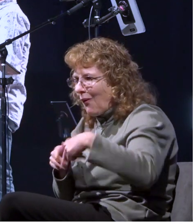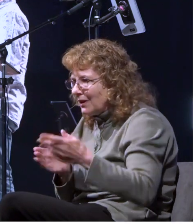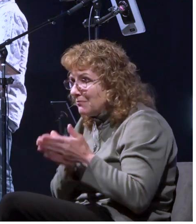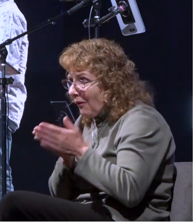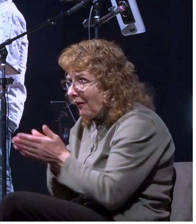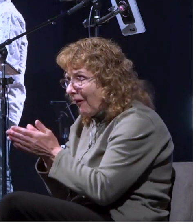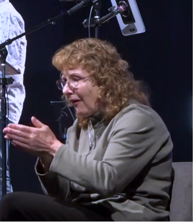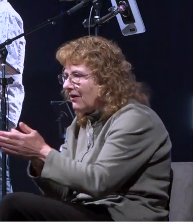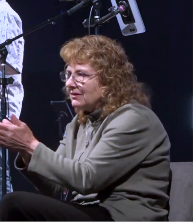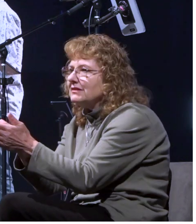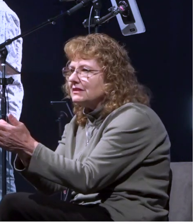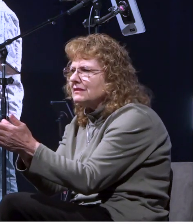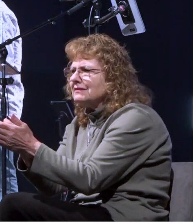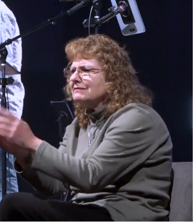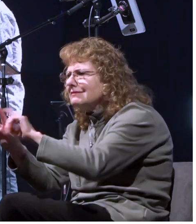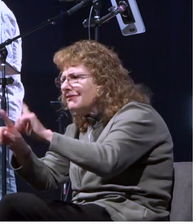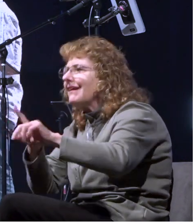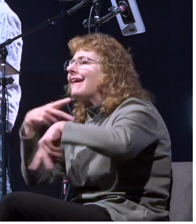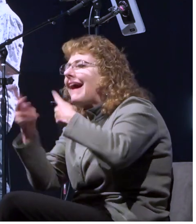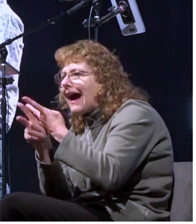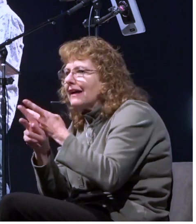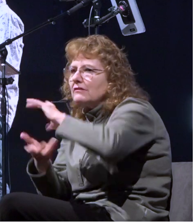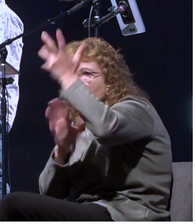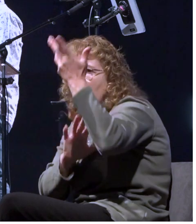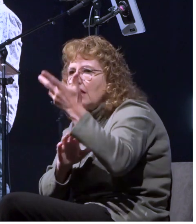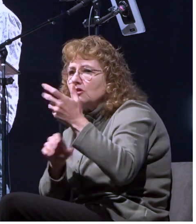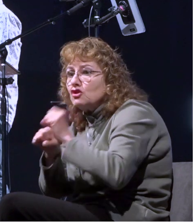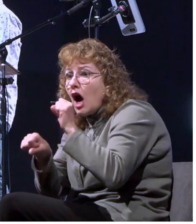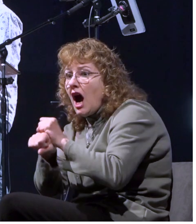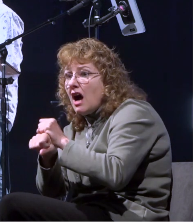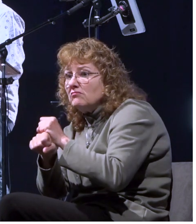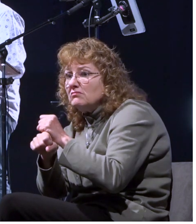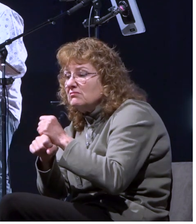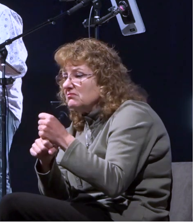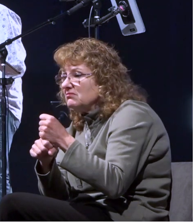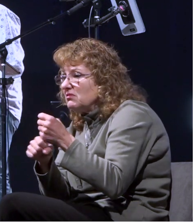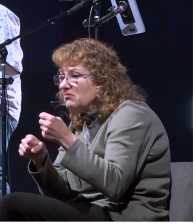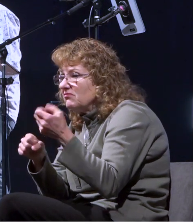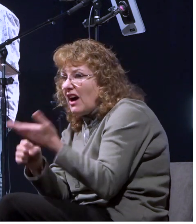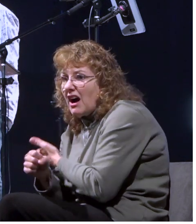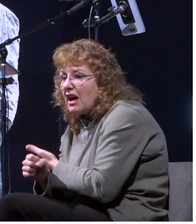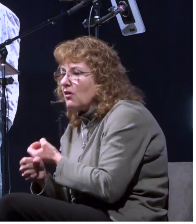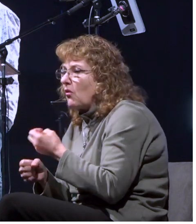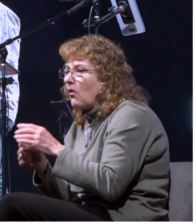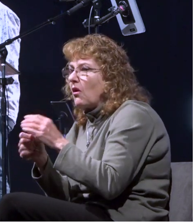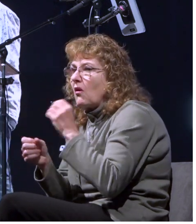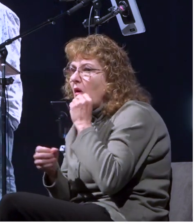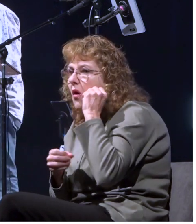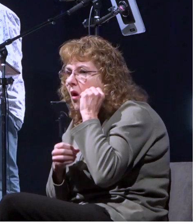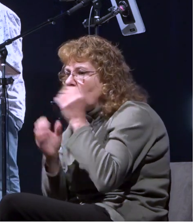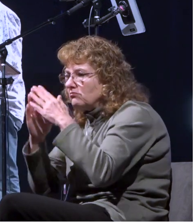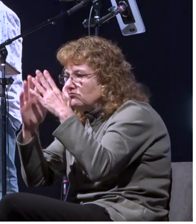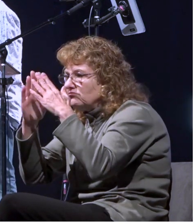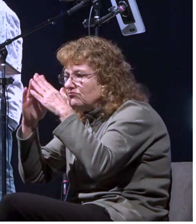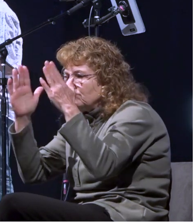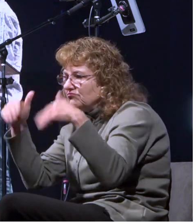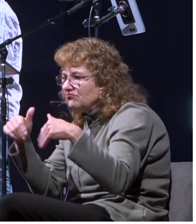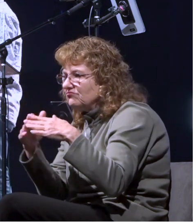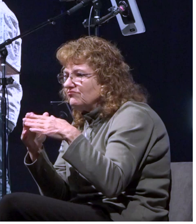uh you know you lose a job or you lose your home or you discover that your spouse